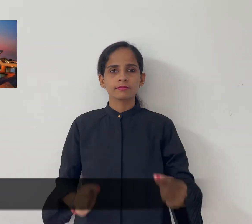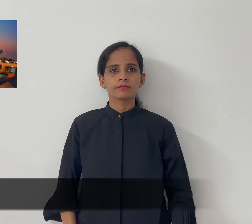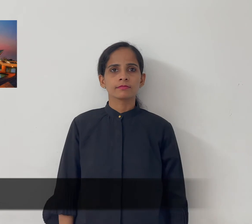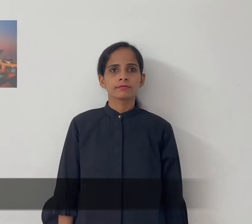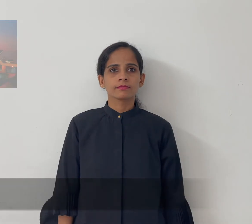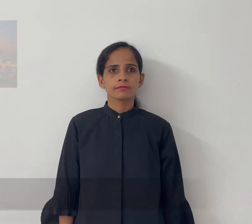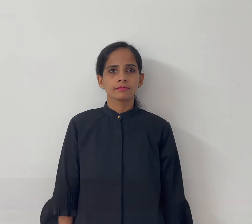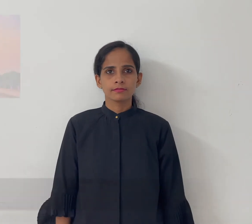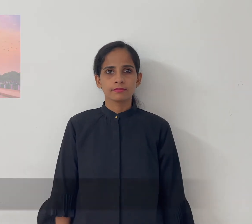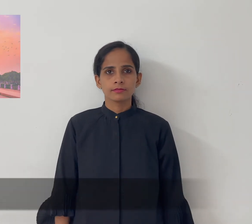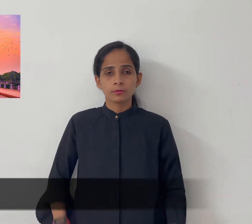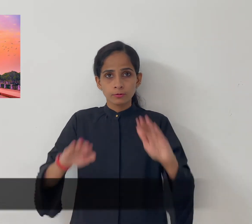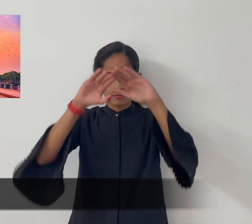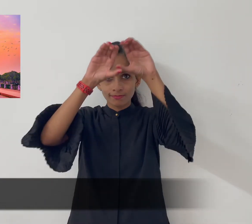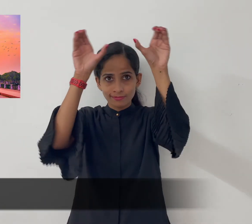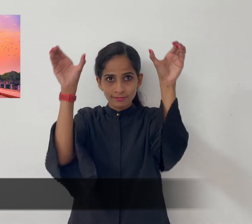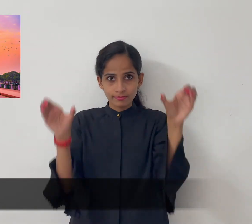India Gate